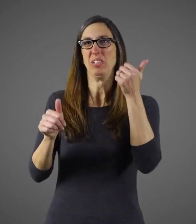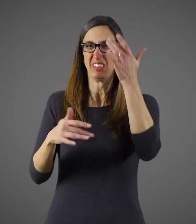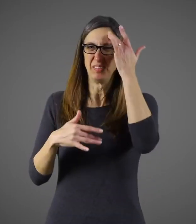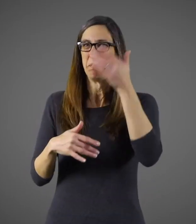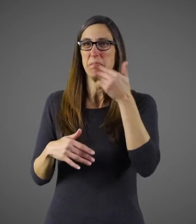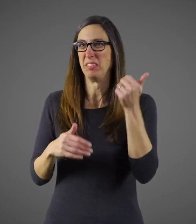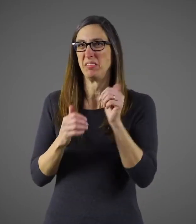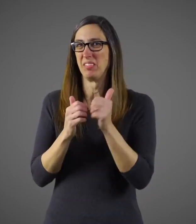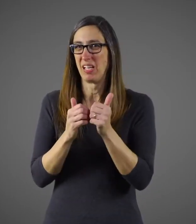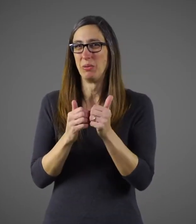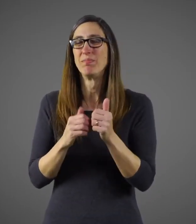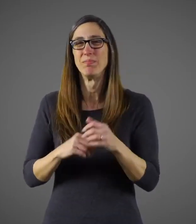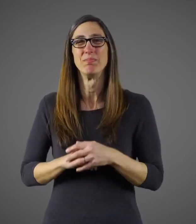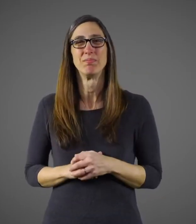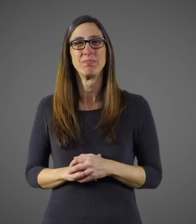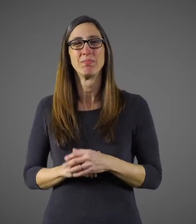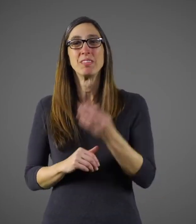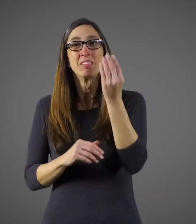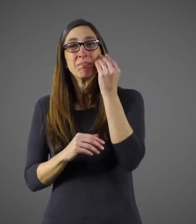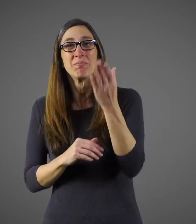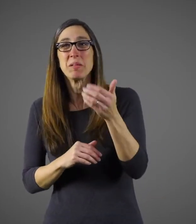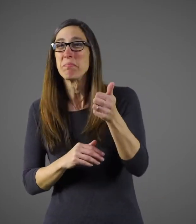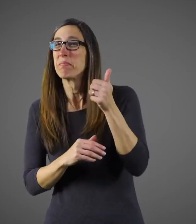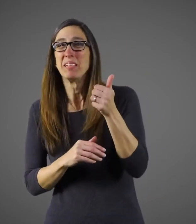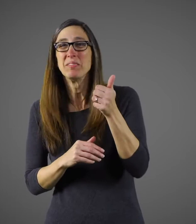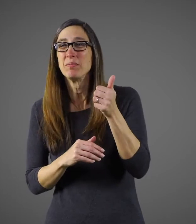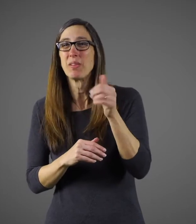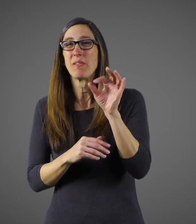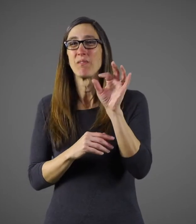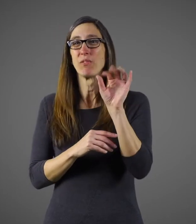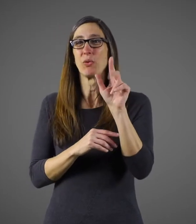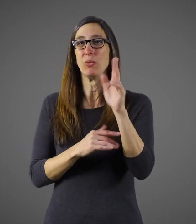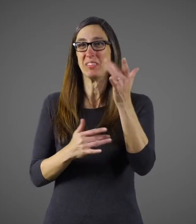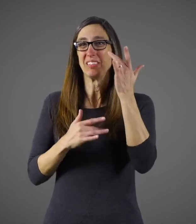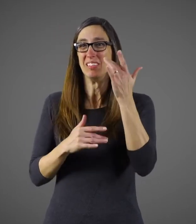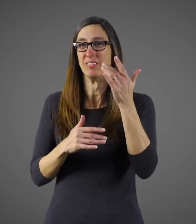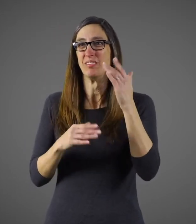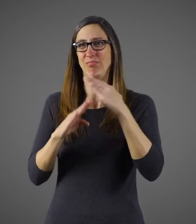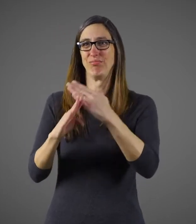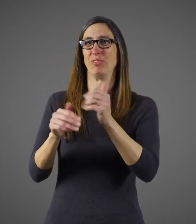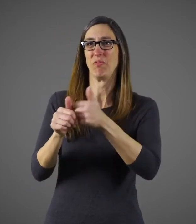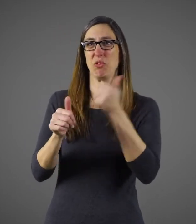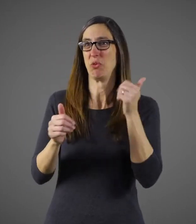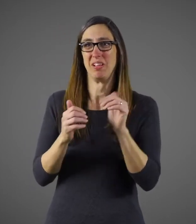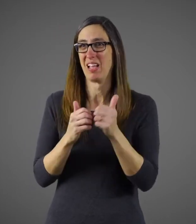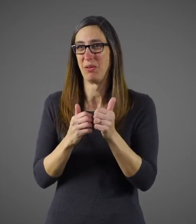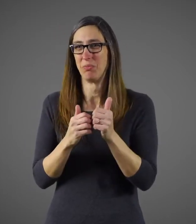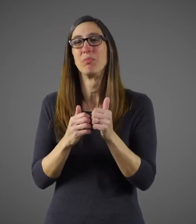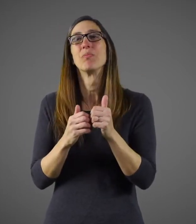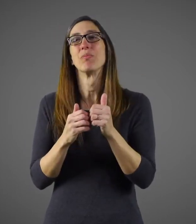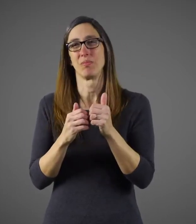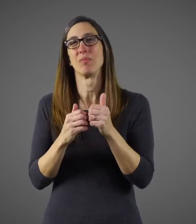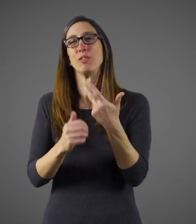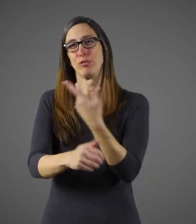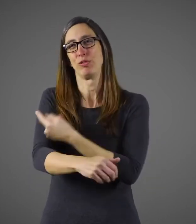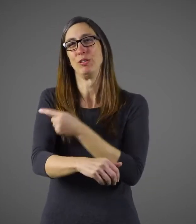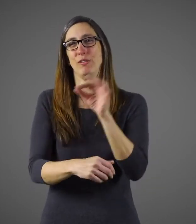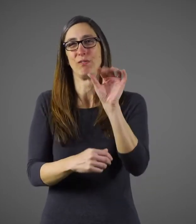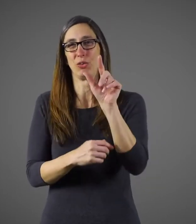How can you avoid getting sick with the flu? The absolute best way to avoid getting flu is by getting the flu shot every